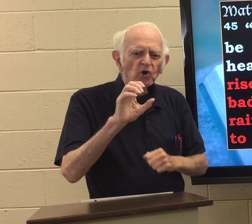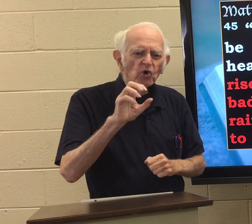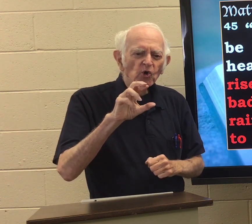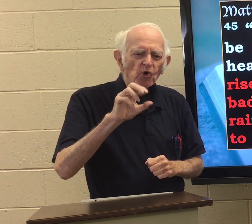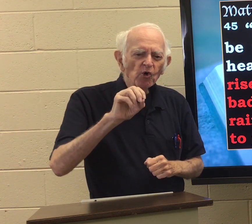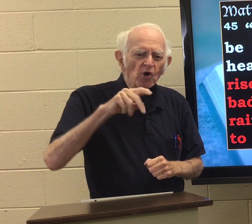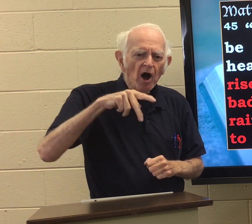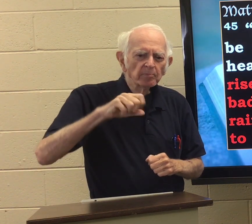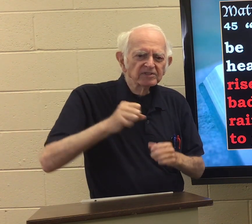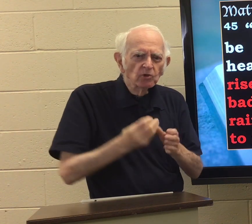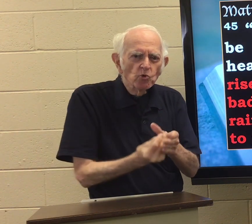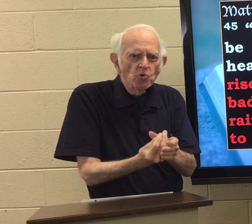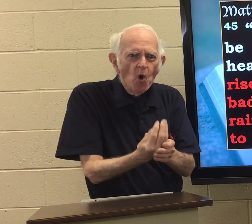And it helps the crops to grow.